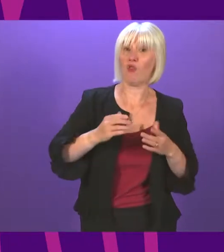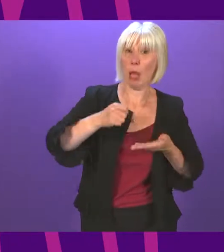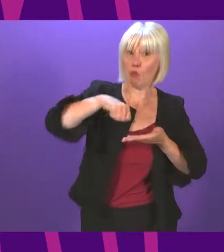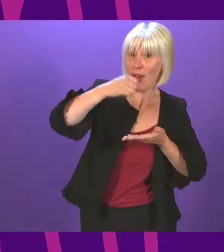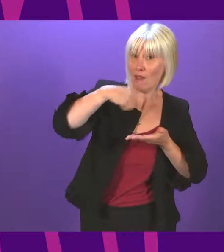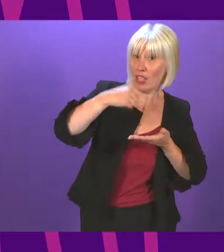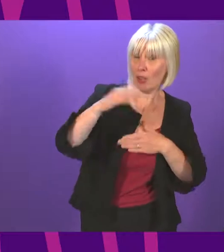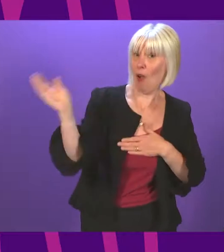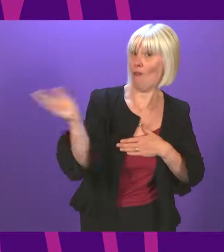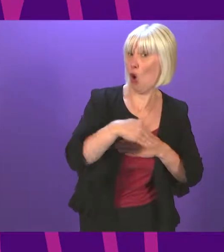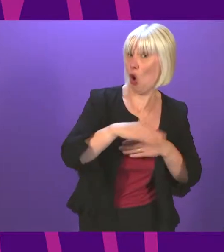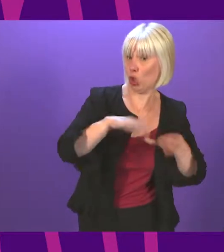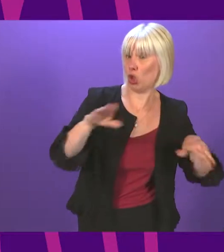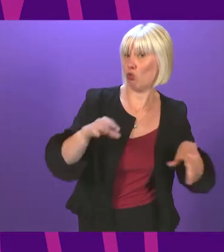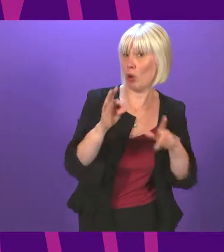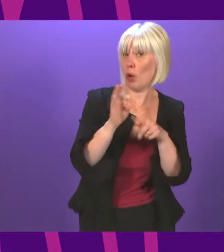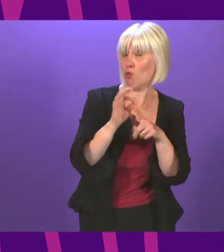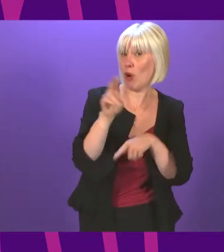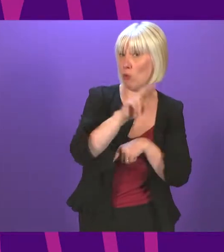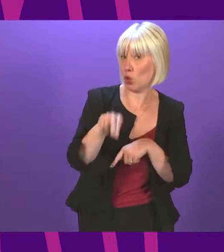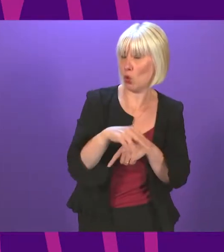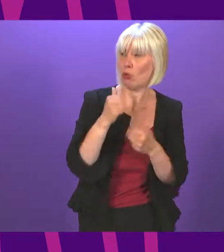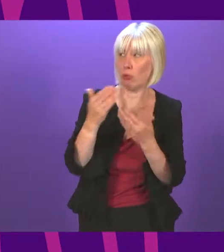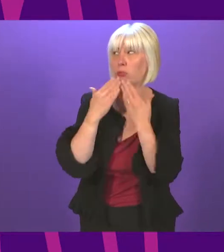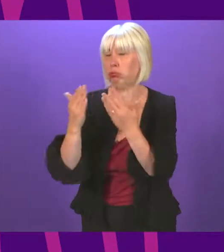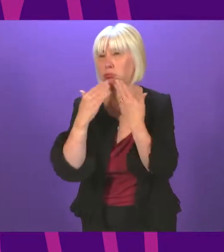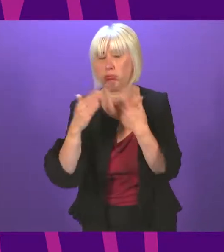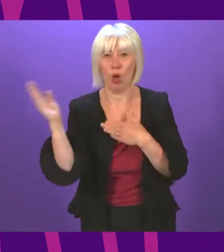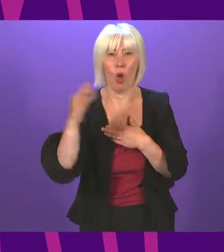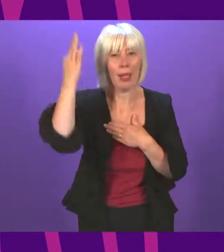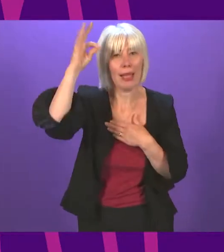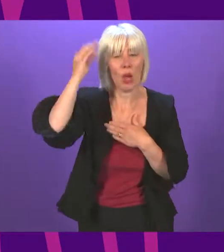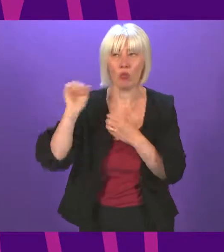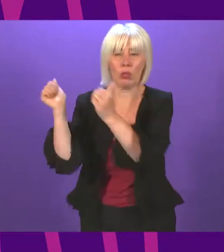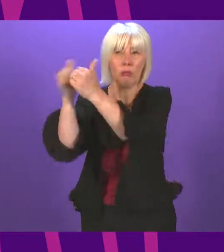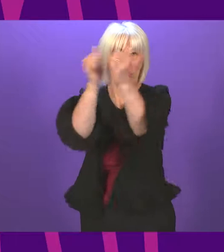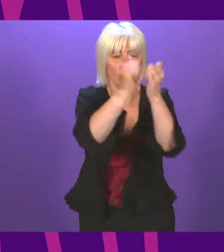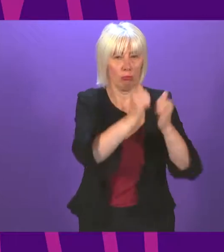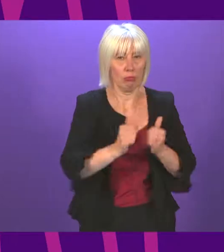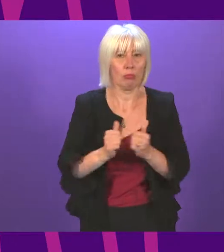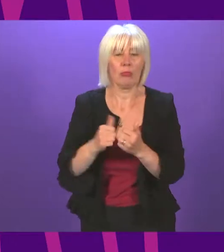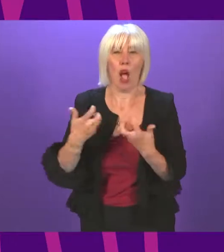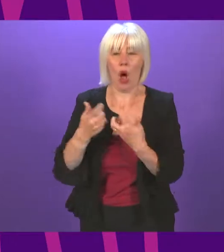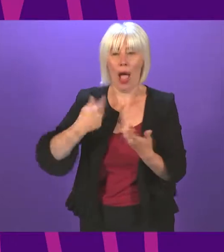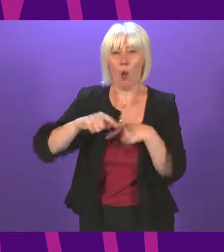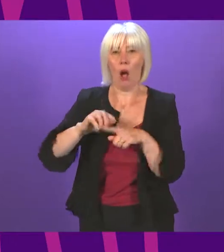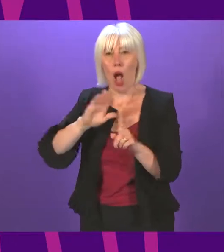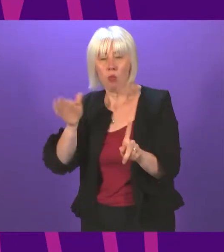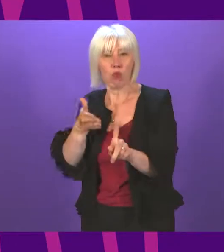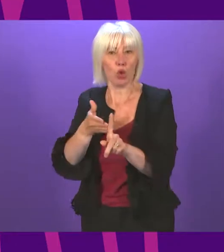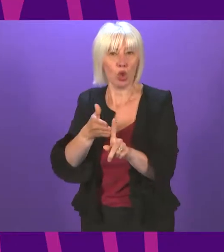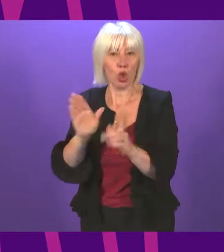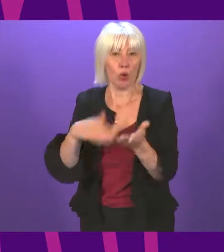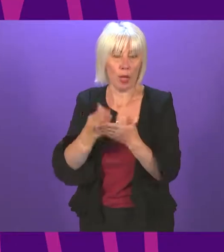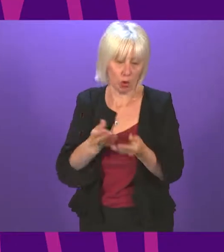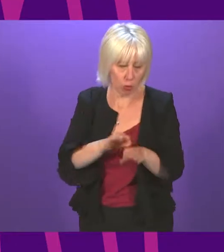primary school pupils, and I am grateful to local authority leaders for their agreement to the approach that we have taken, which has meant